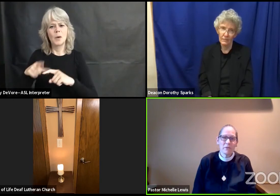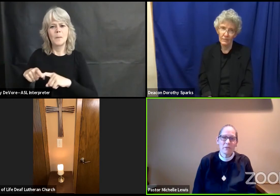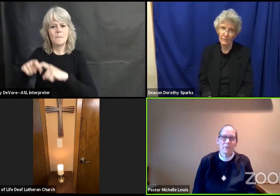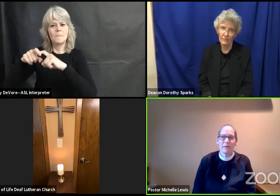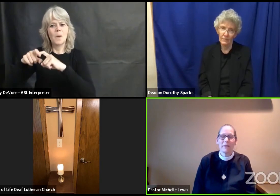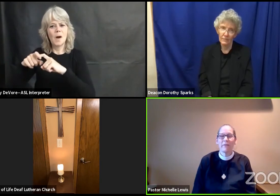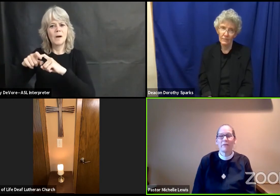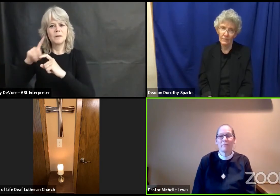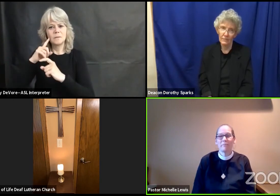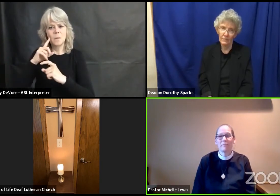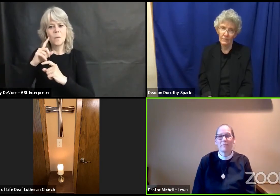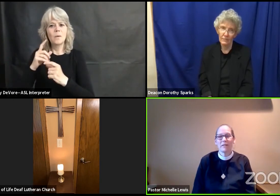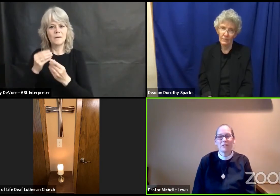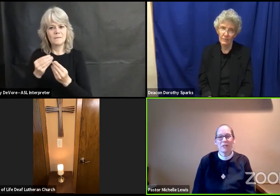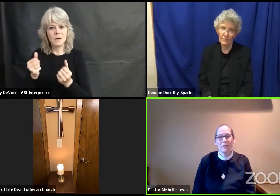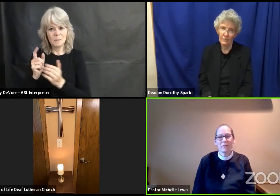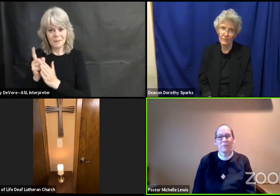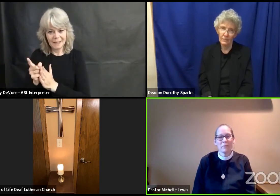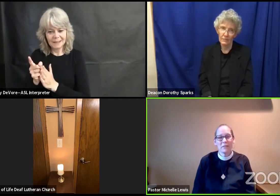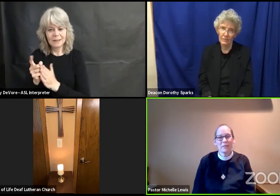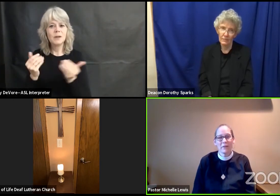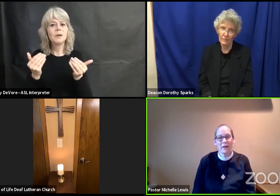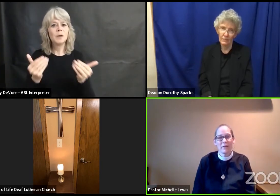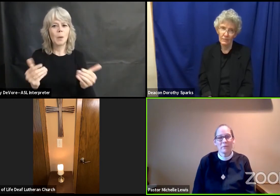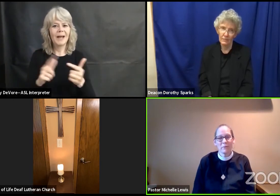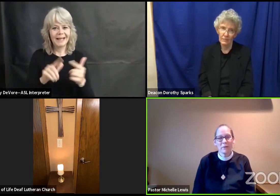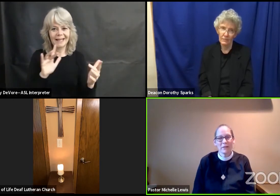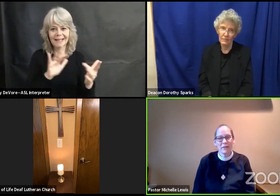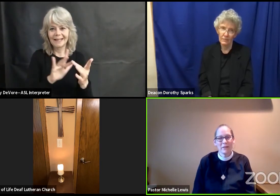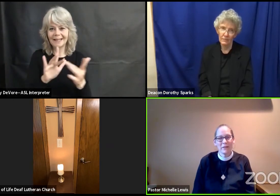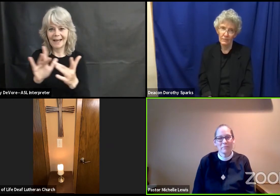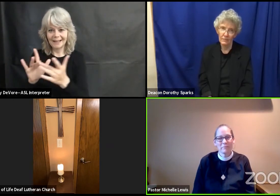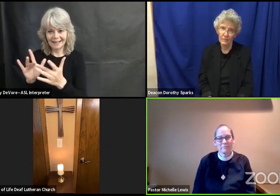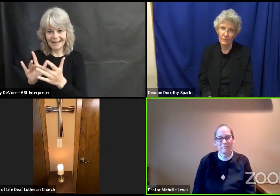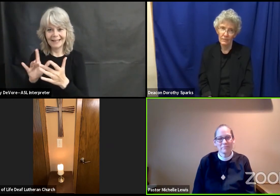to one another and share the peace of god with one another and